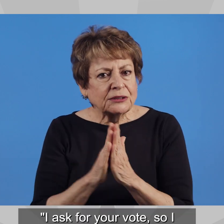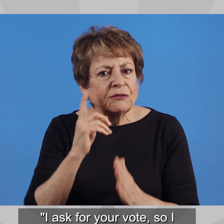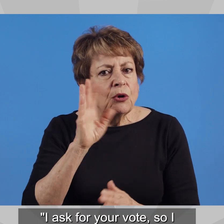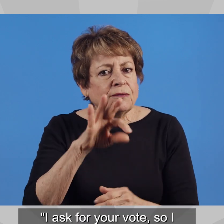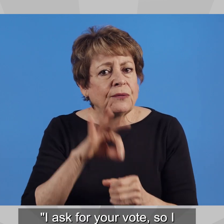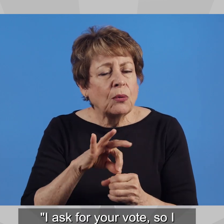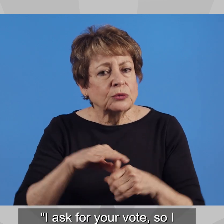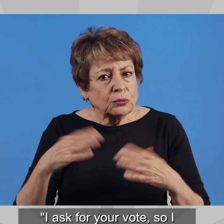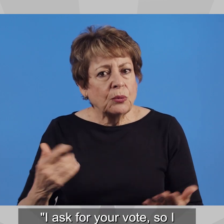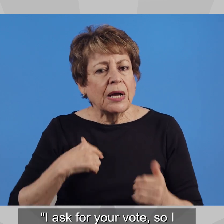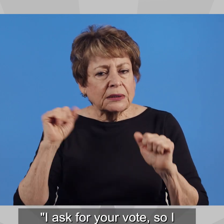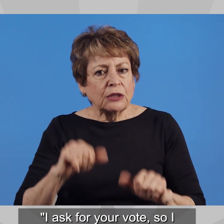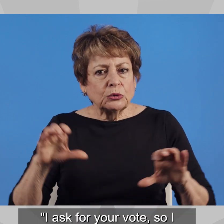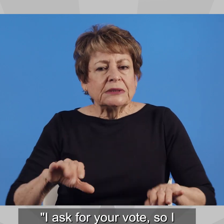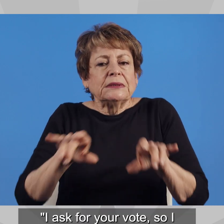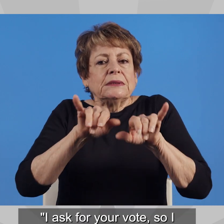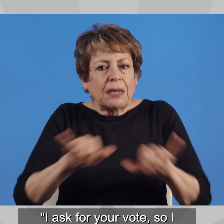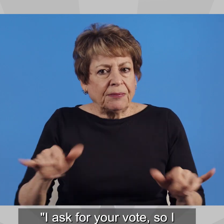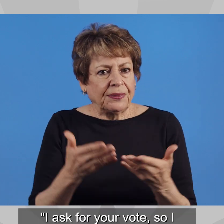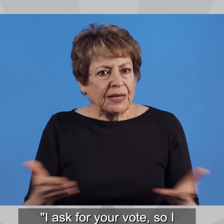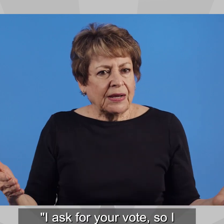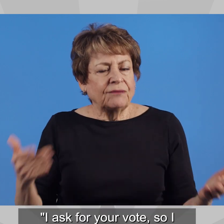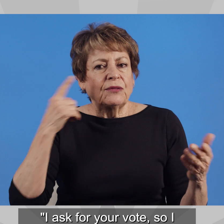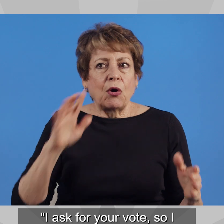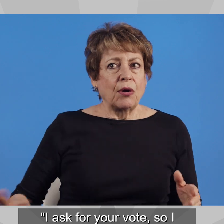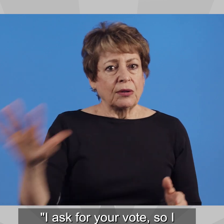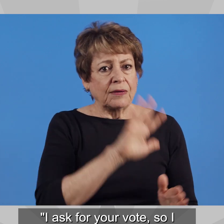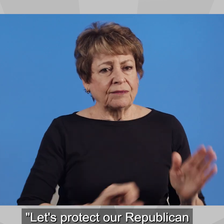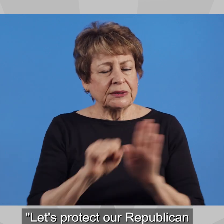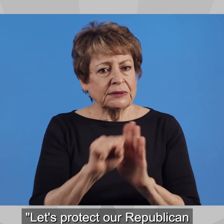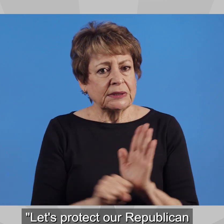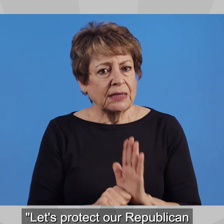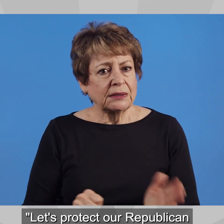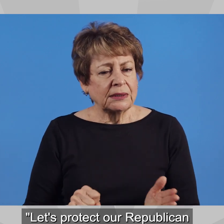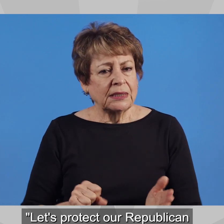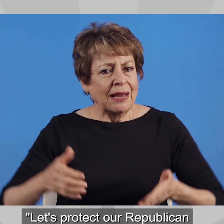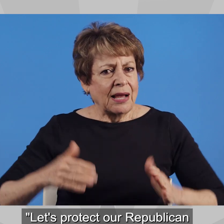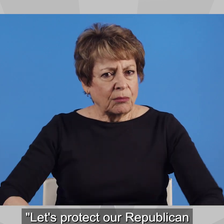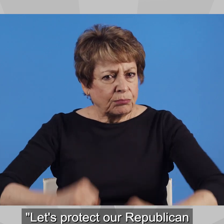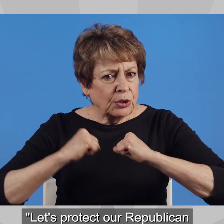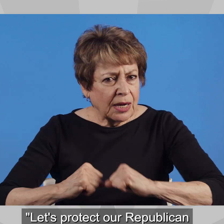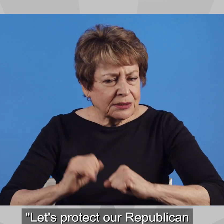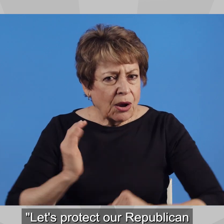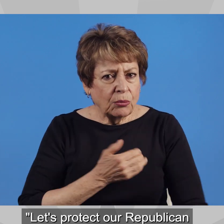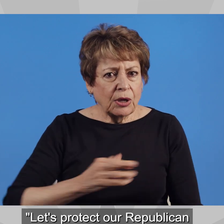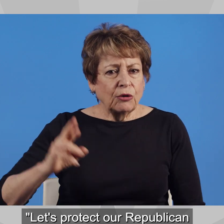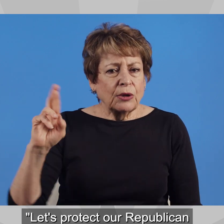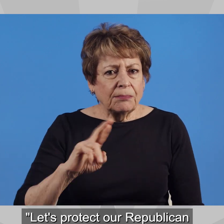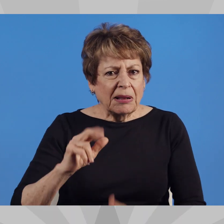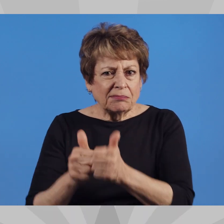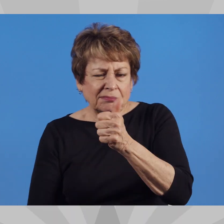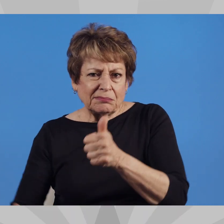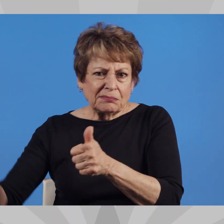I ask for your vote so I can do the same for our state. Let's protect our Republican majority together.